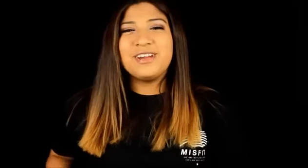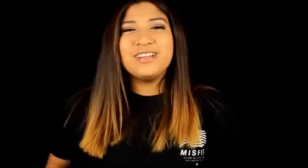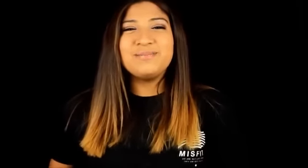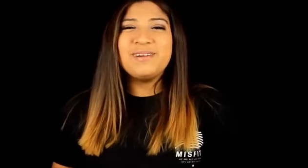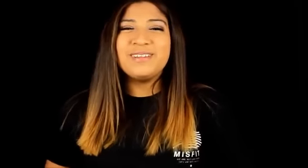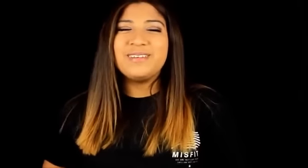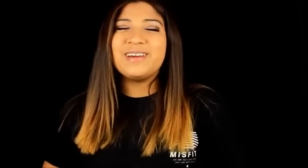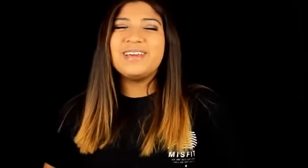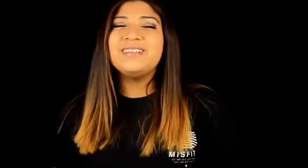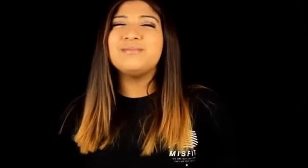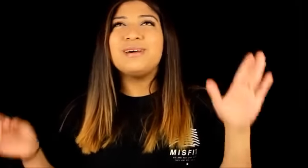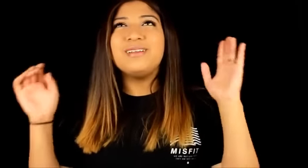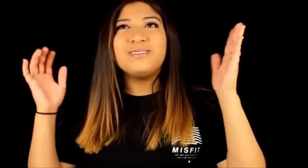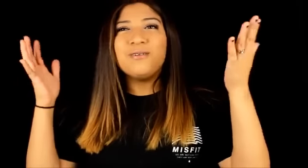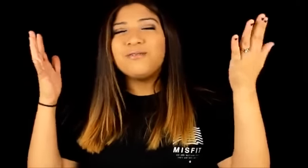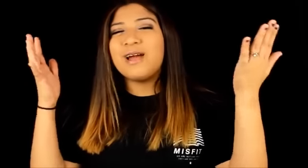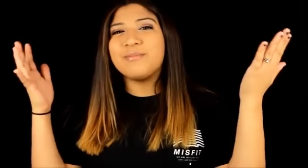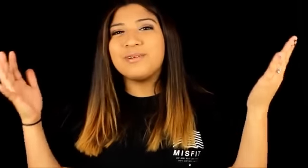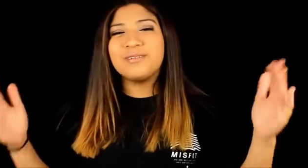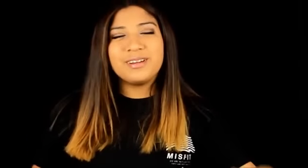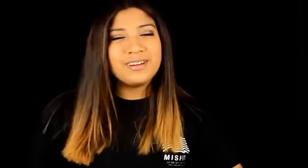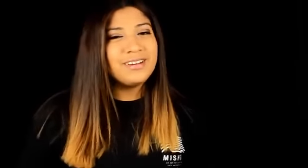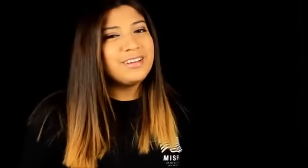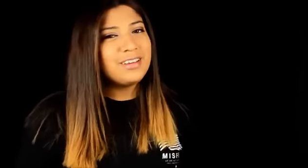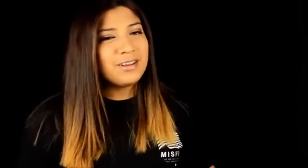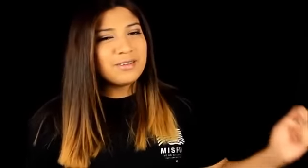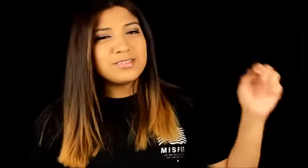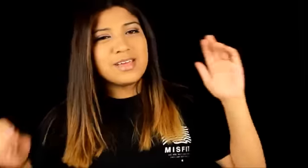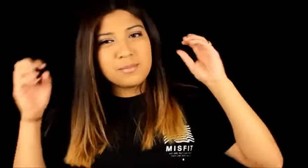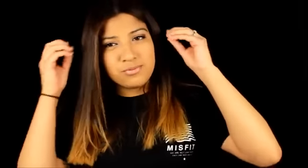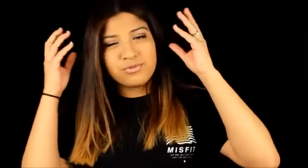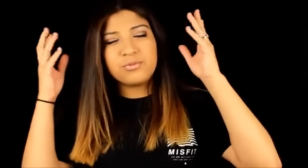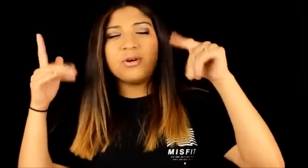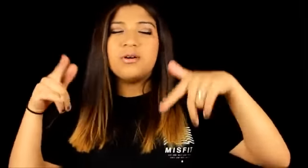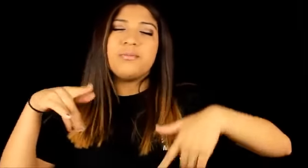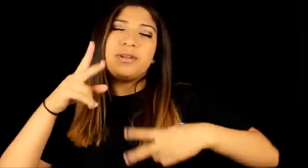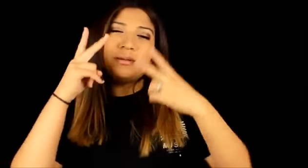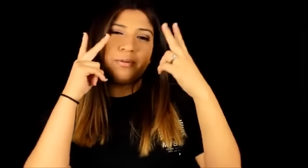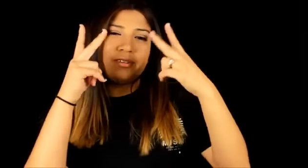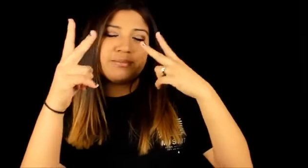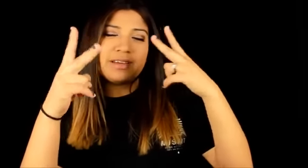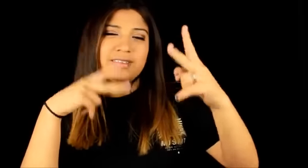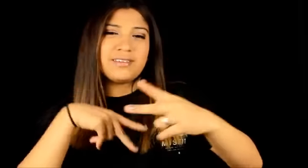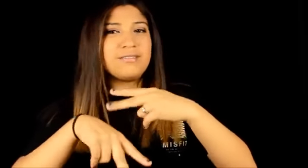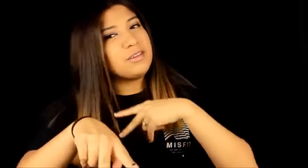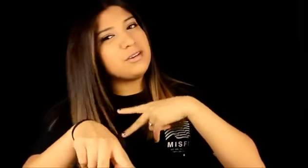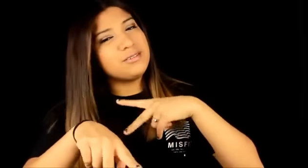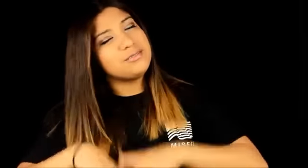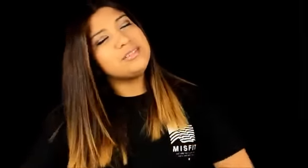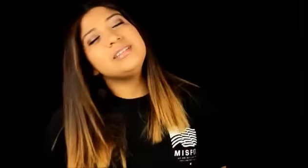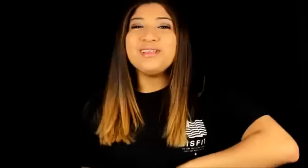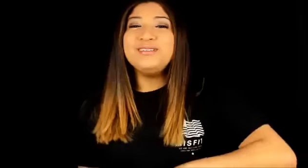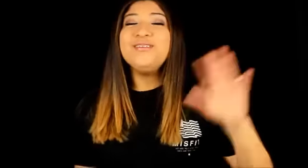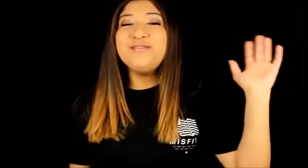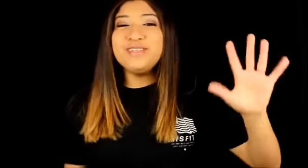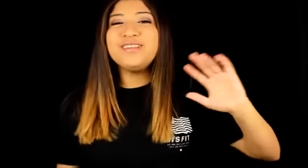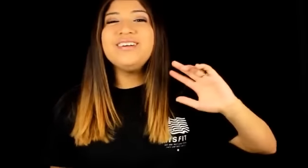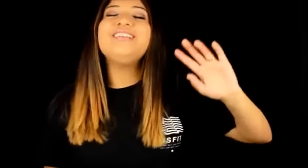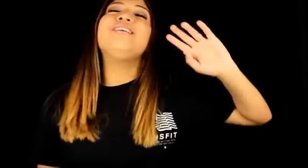transparent Levi is about his whole rap career you know it's like well put in perspective you know so the fifth song is